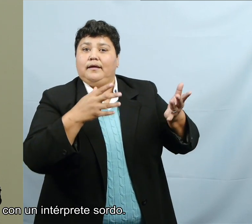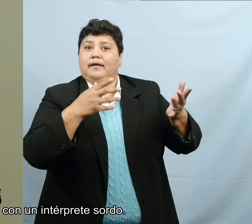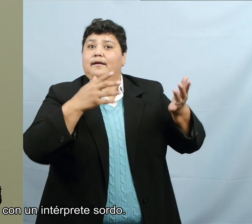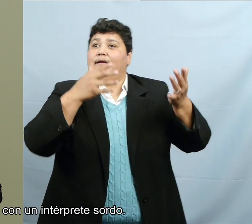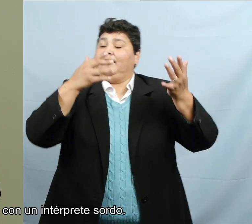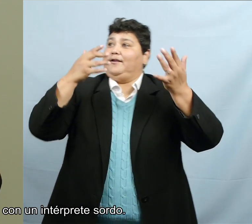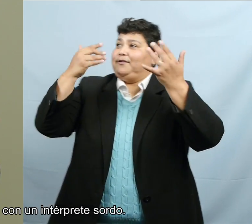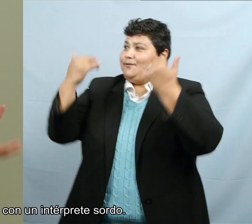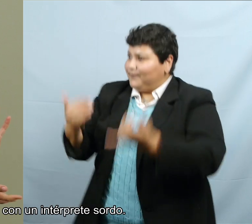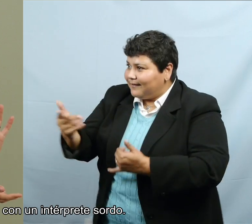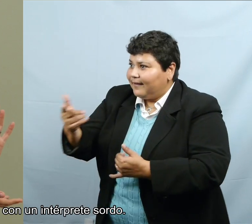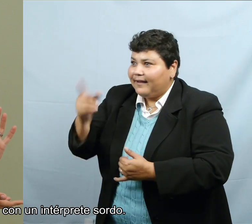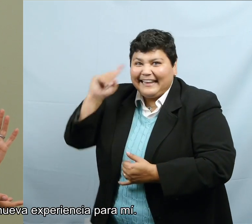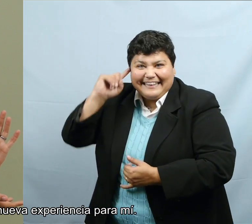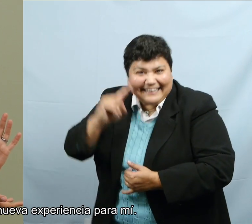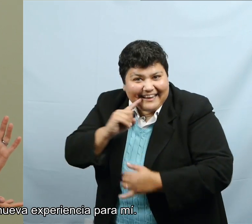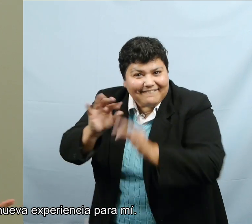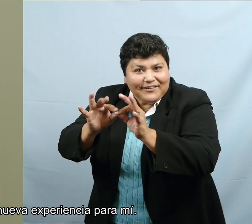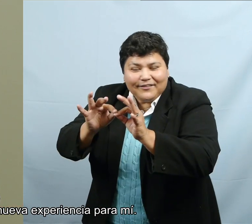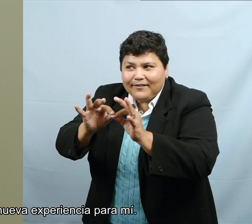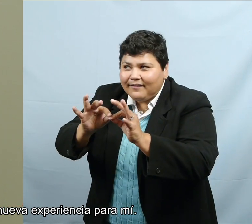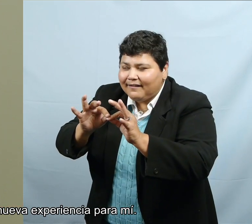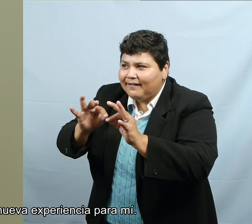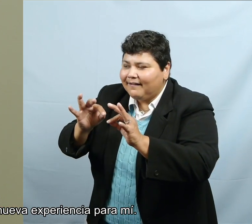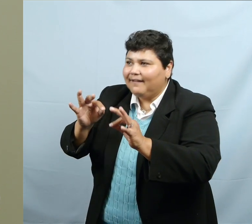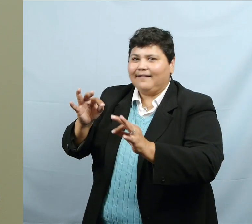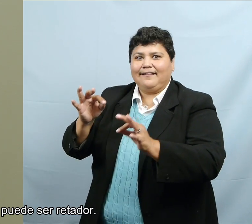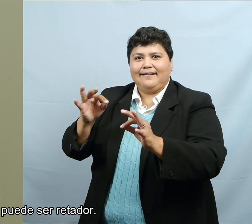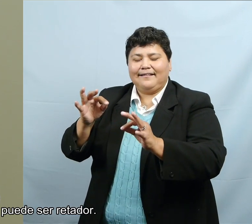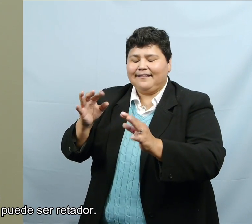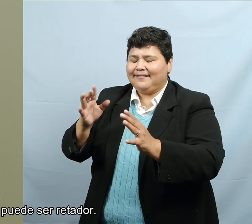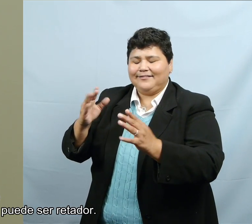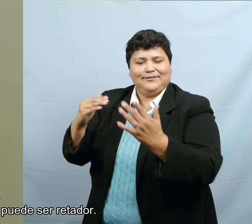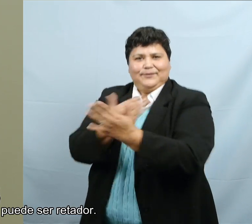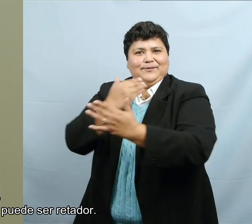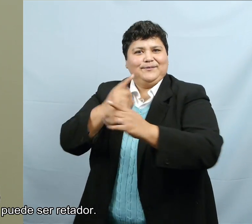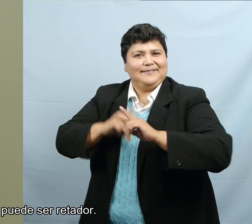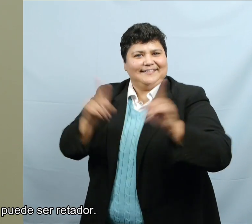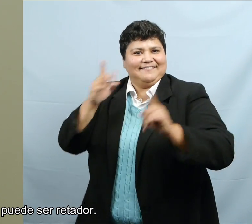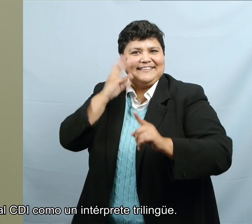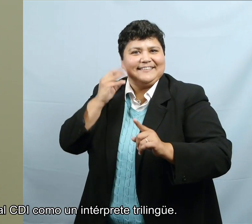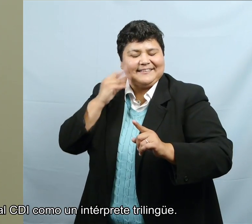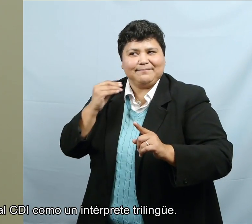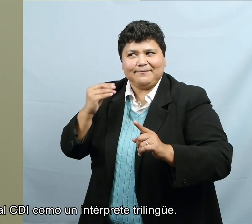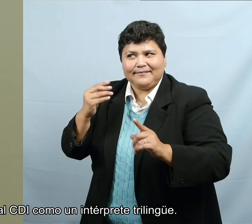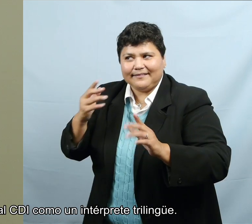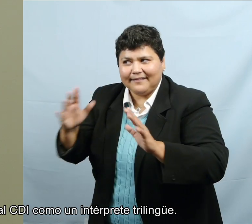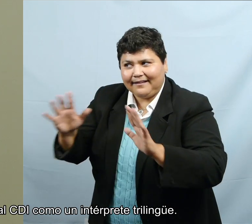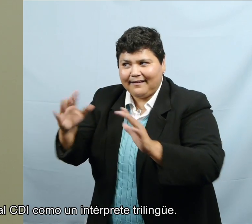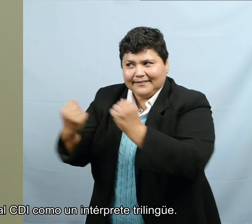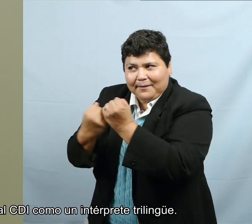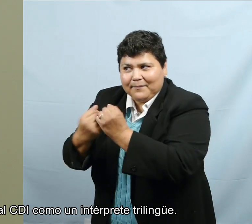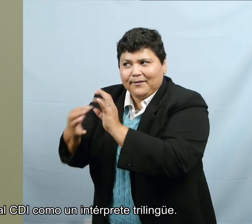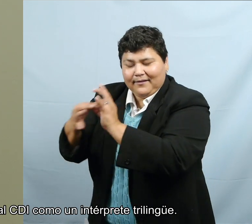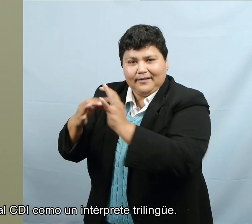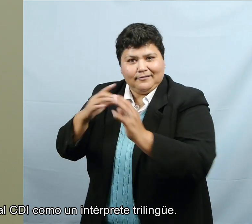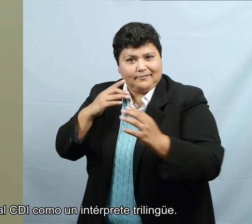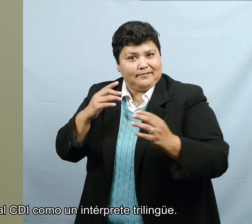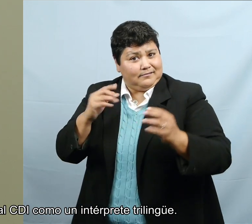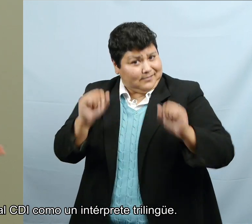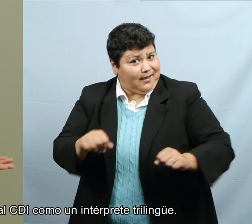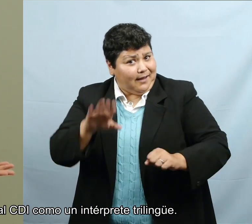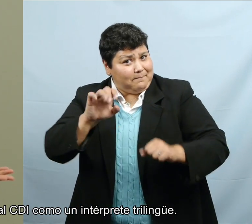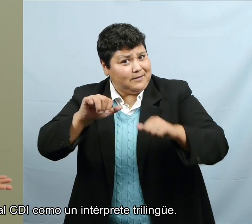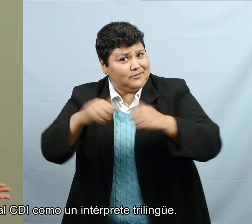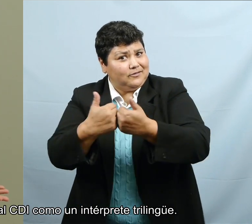experience that with a deaf interpreter. It was a new experience for me. And that can be challenging, you know. I really see the CDI